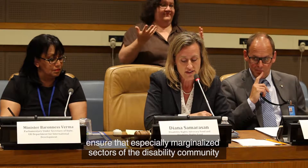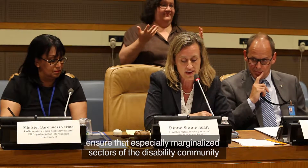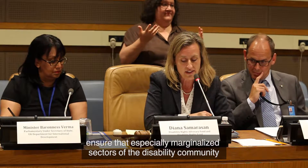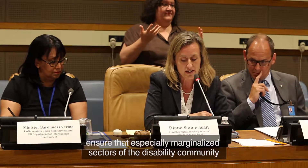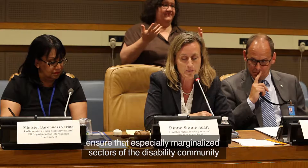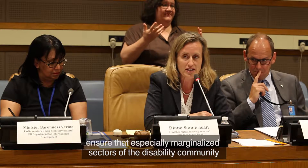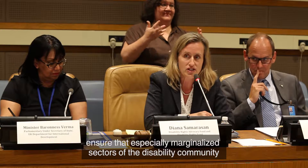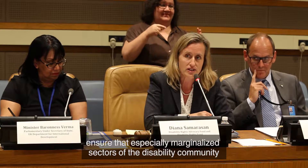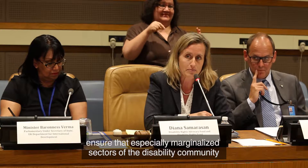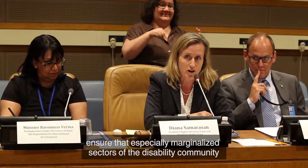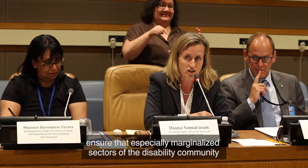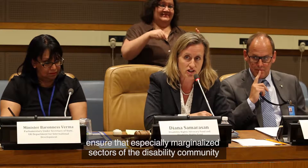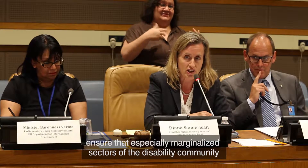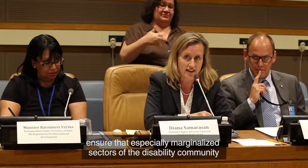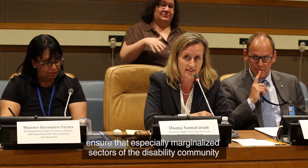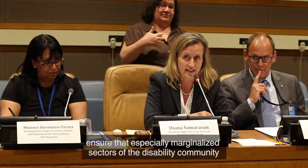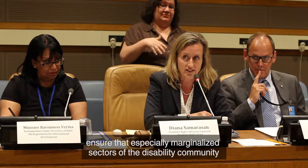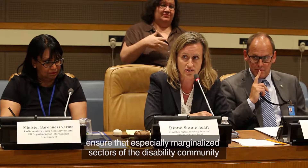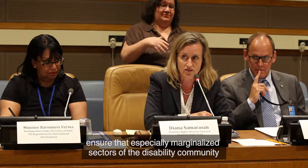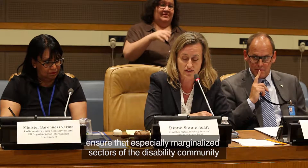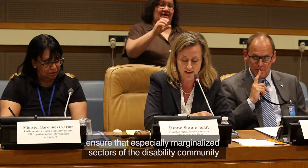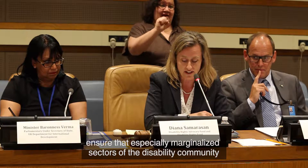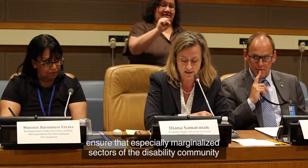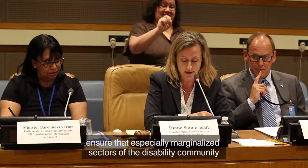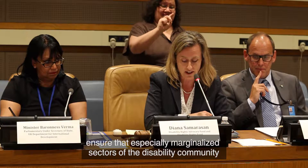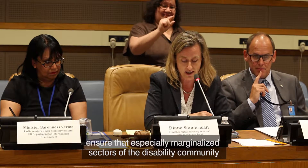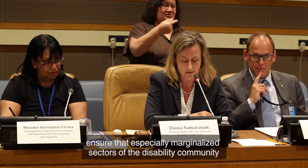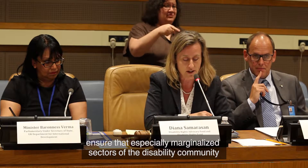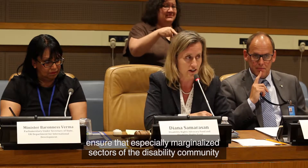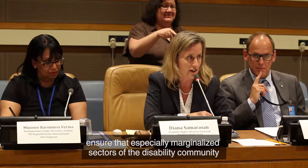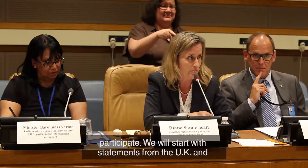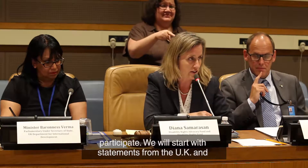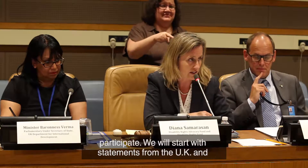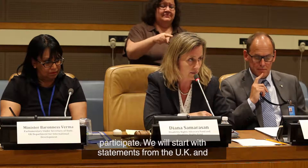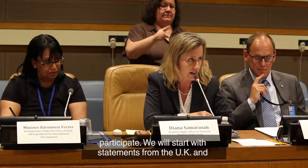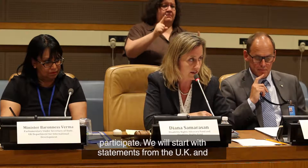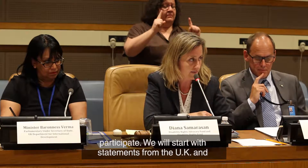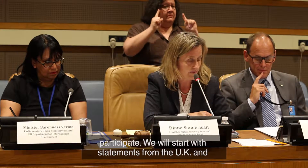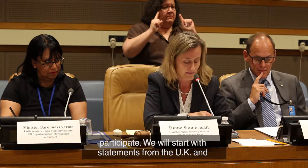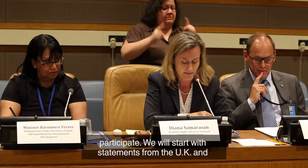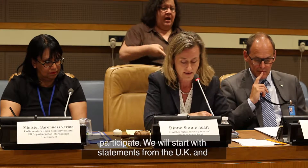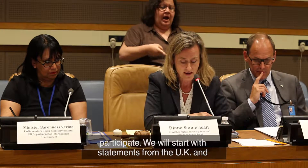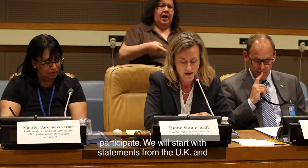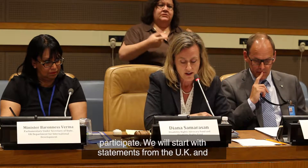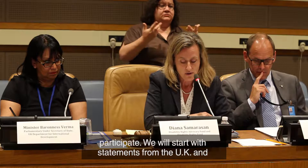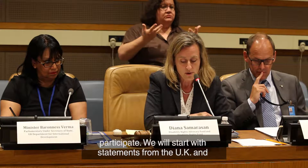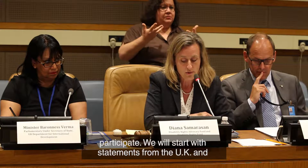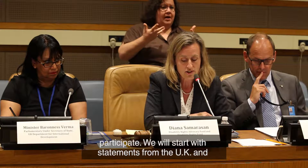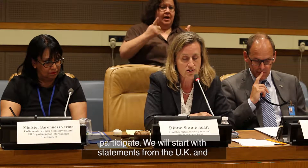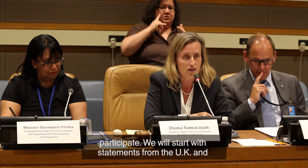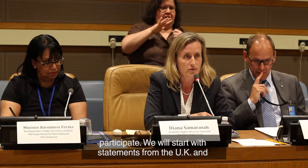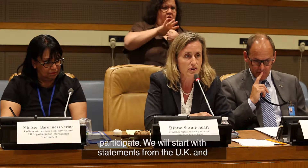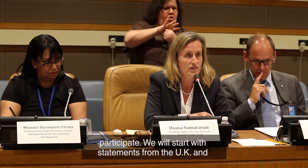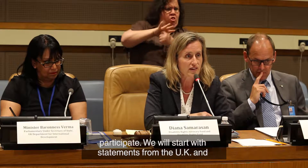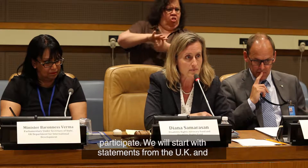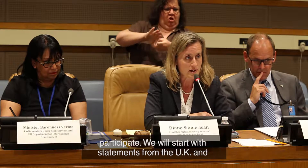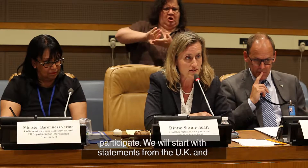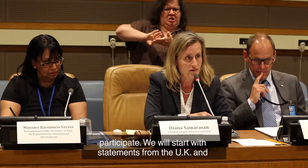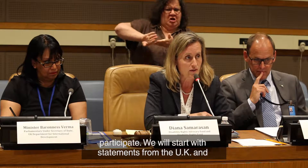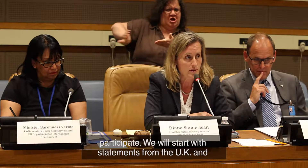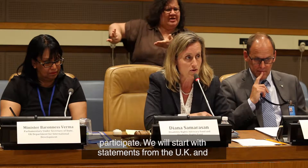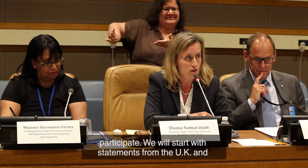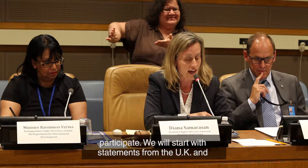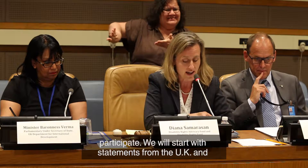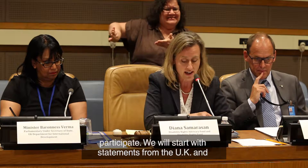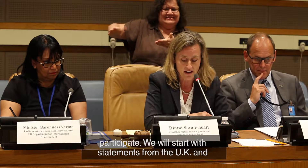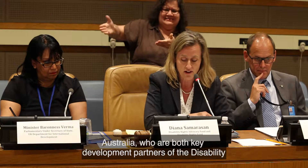that especially marginalized sectors of the disability community participate. We will start with statements